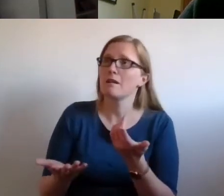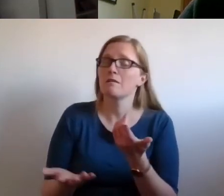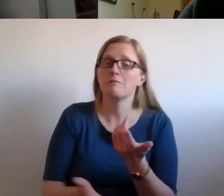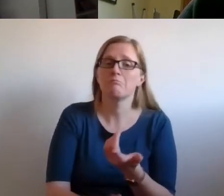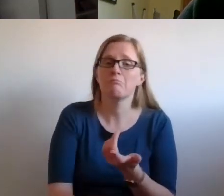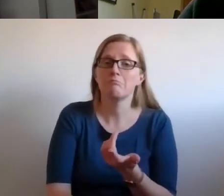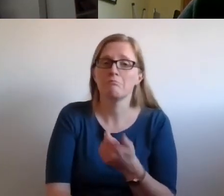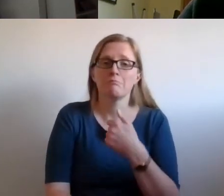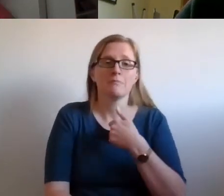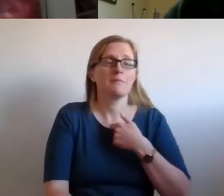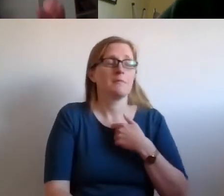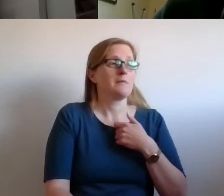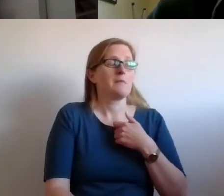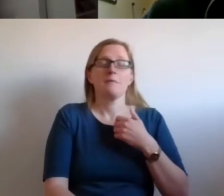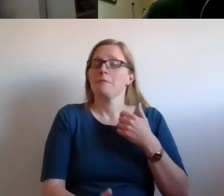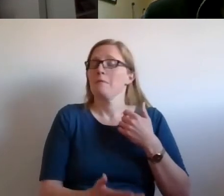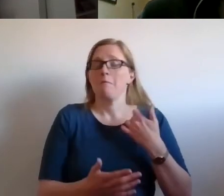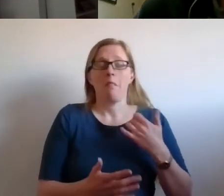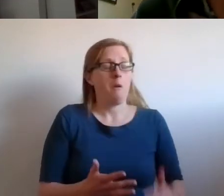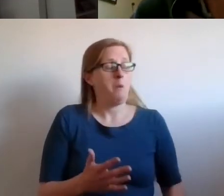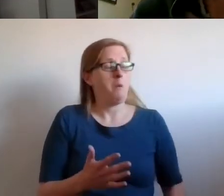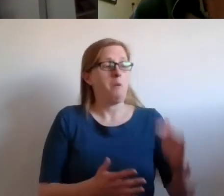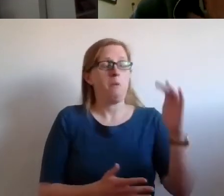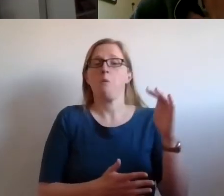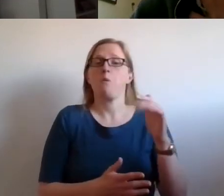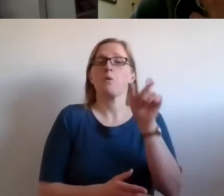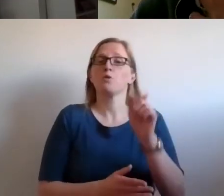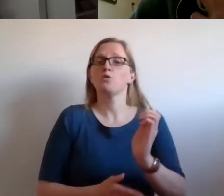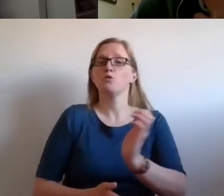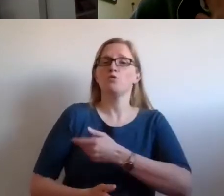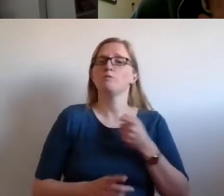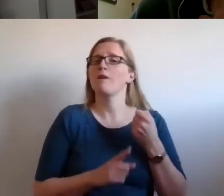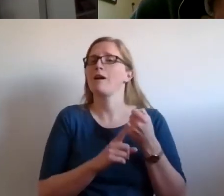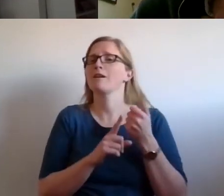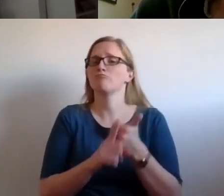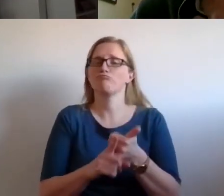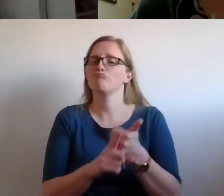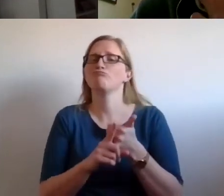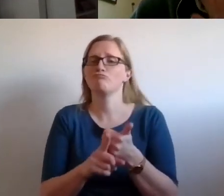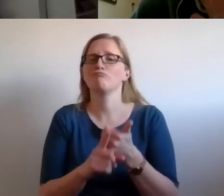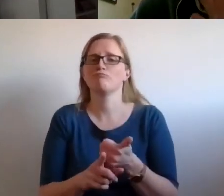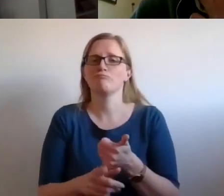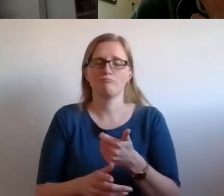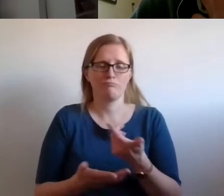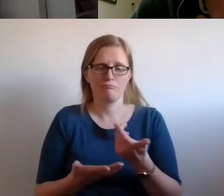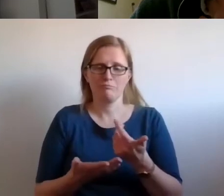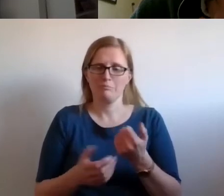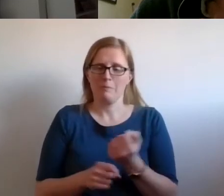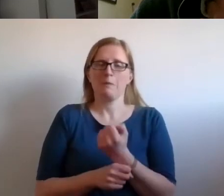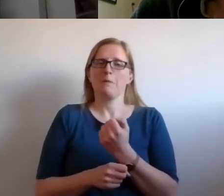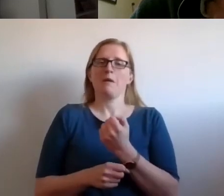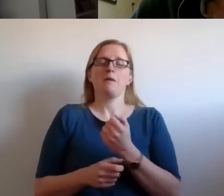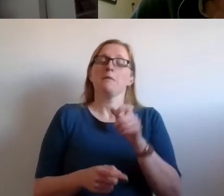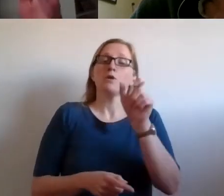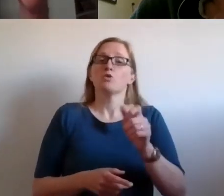human rights advocate, you become very, very proud of what human rights can do and that the power that